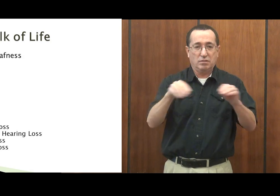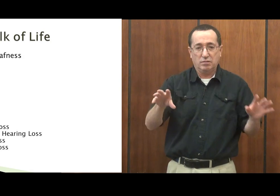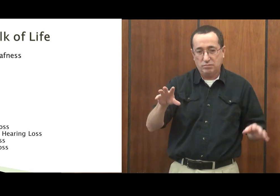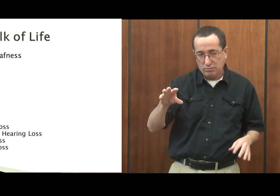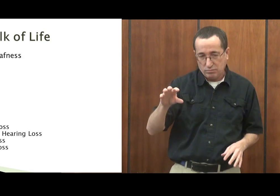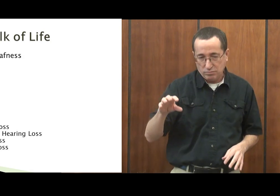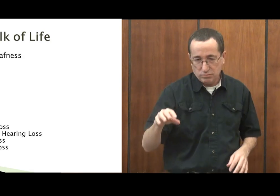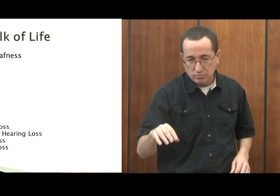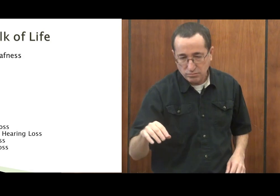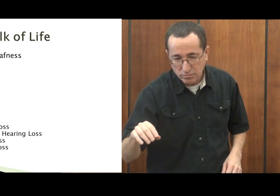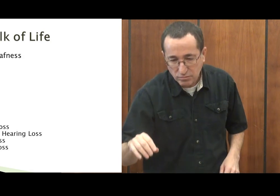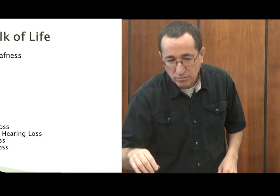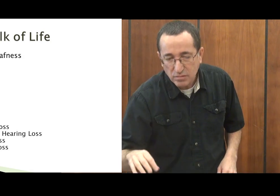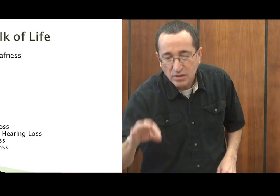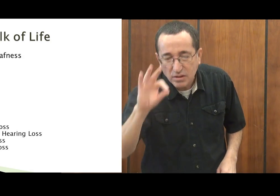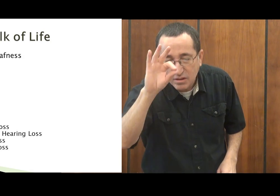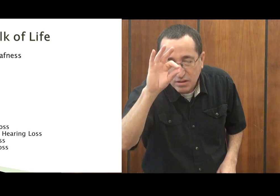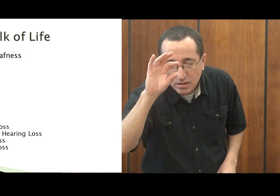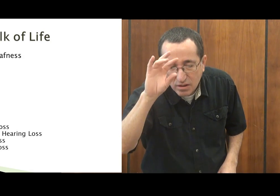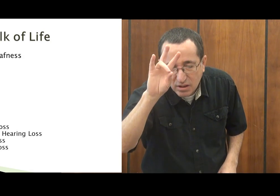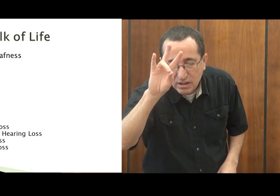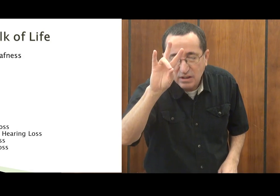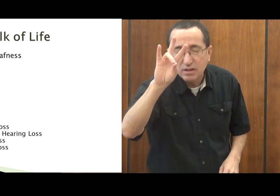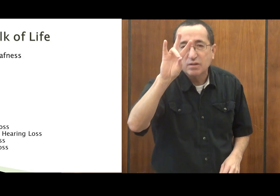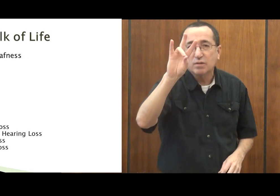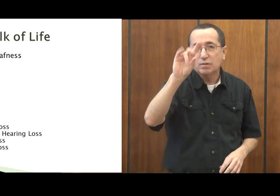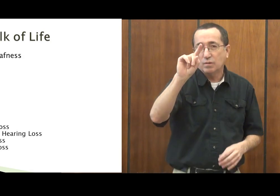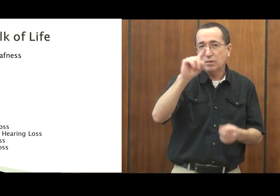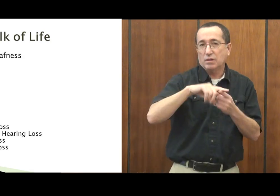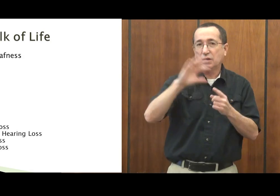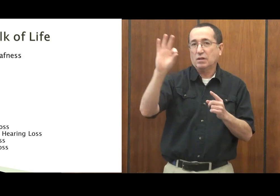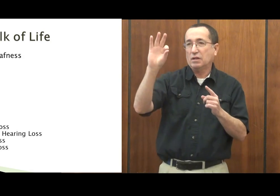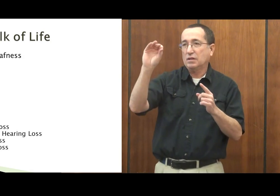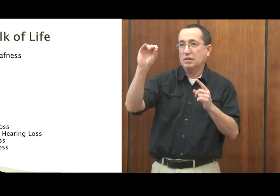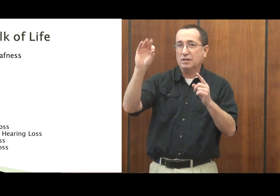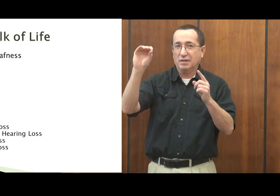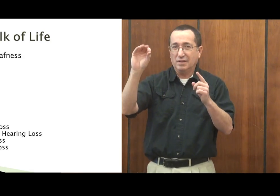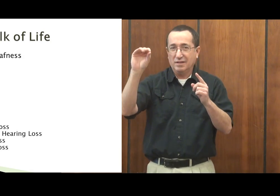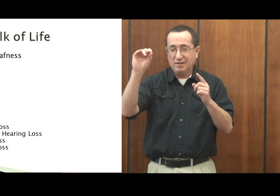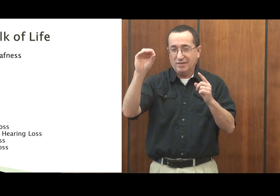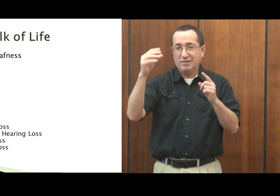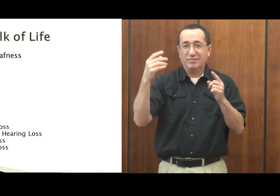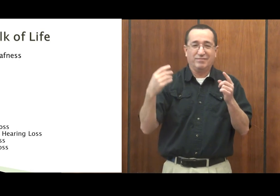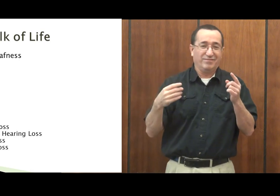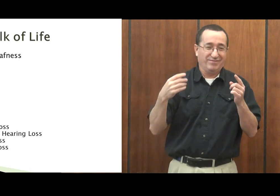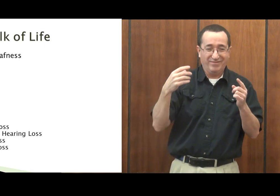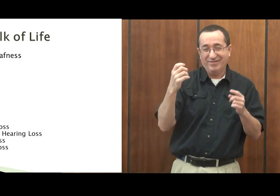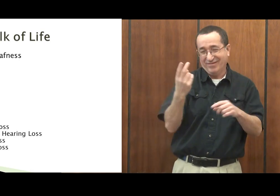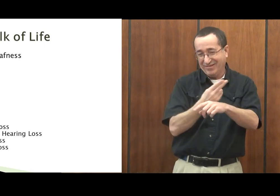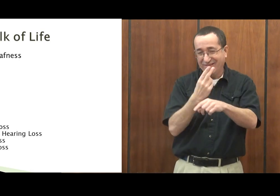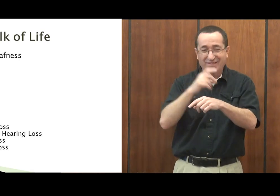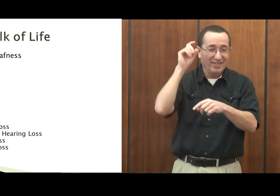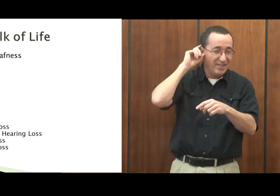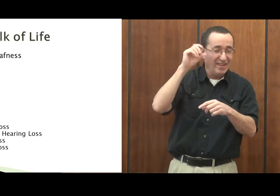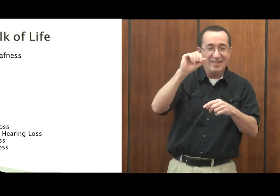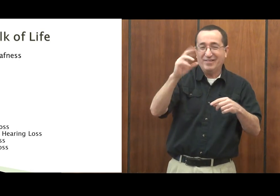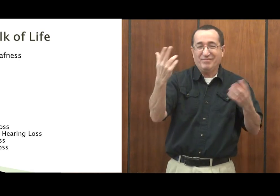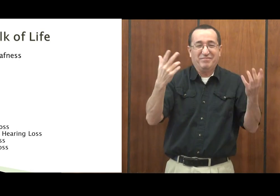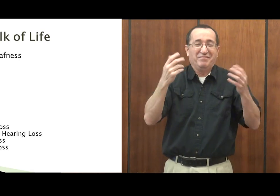And then severe hearing loss. That's 81 to 90 decibel loss. You're trying to use a